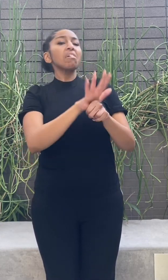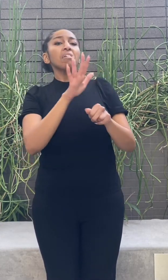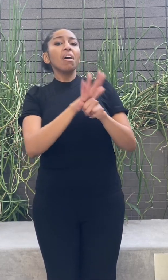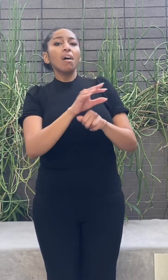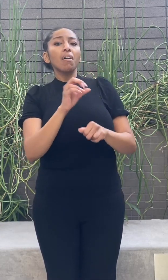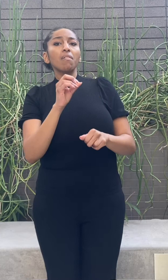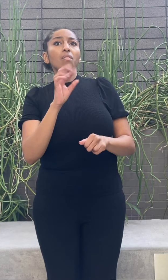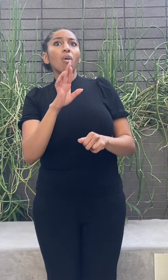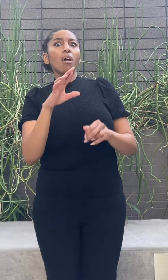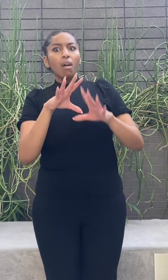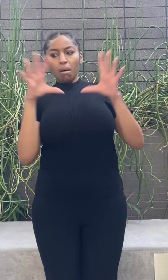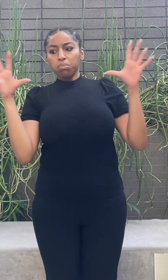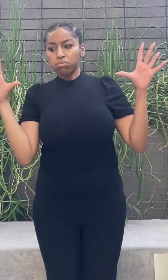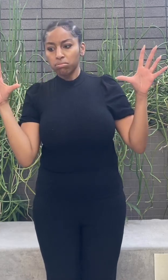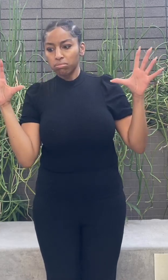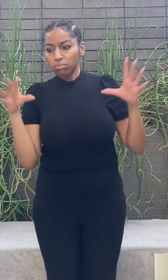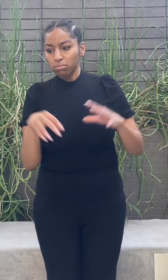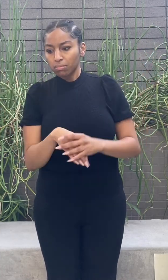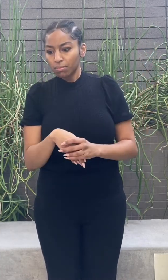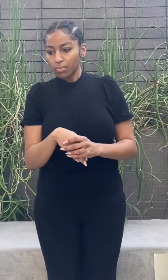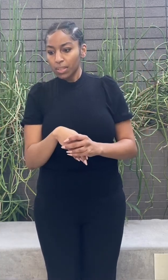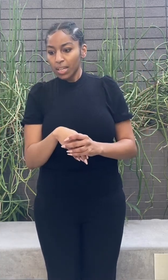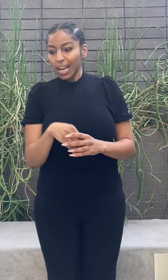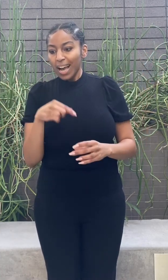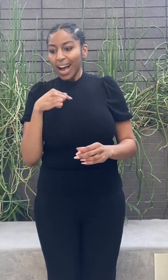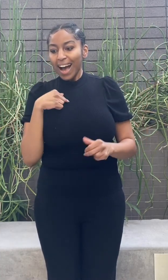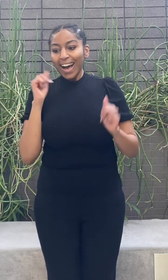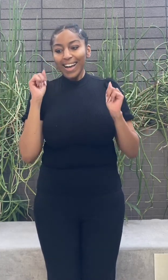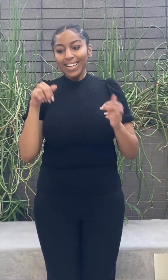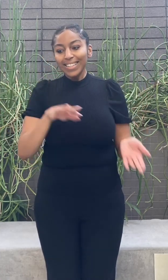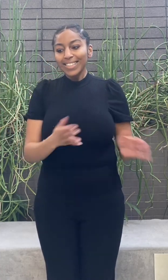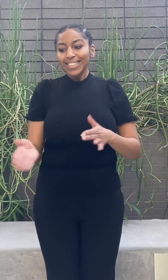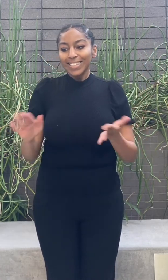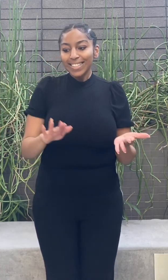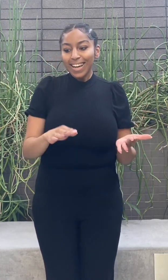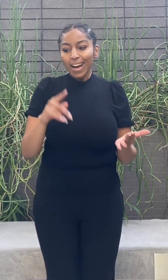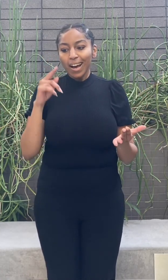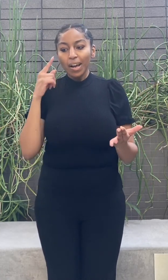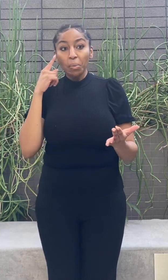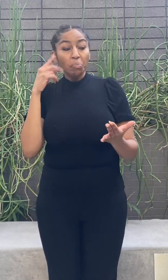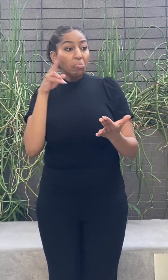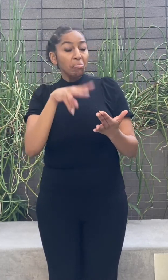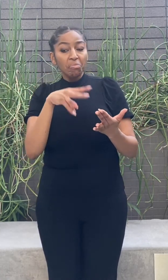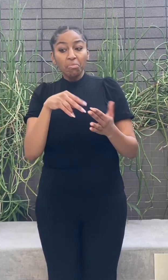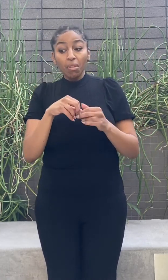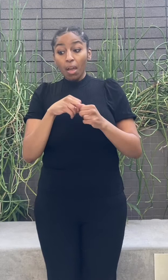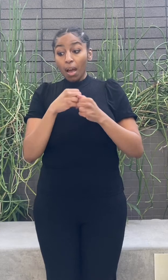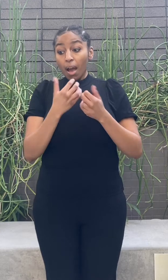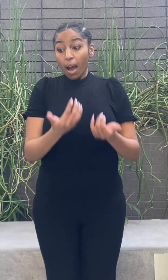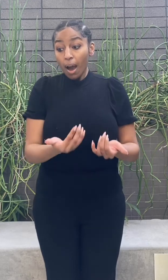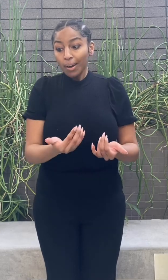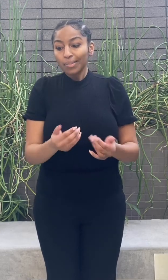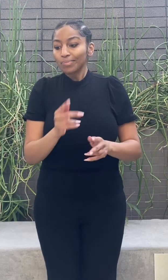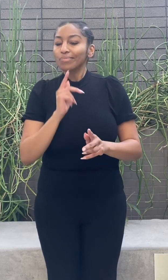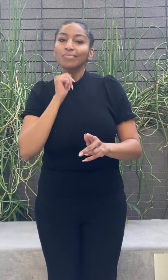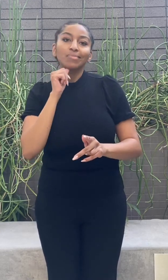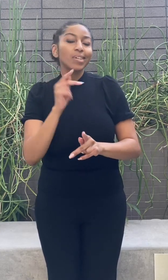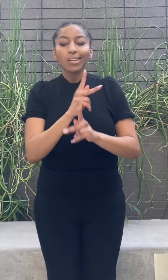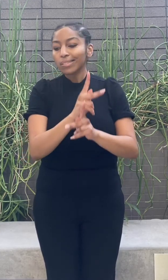Now it's on my winter boots, an ancient limbing I'll bring home as if I need